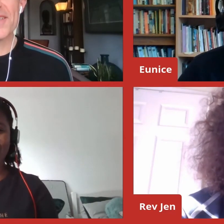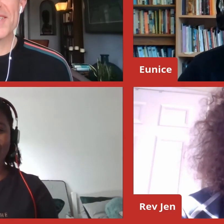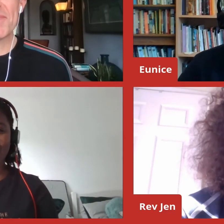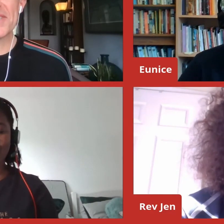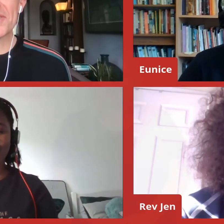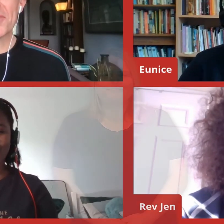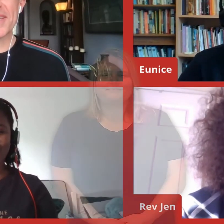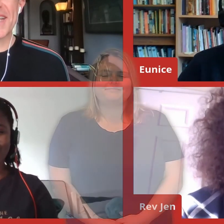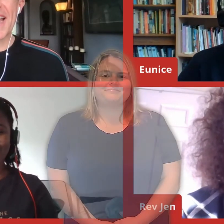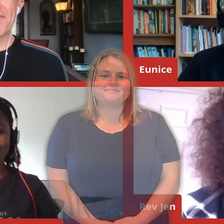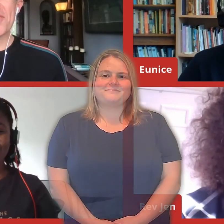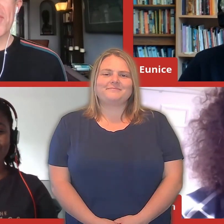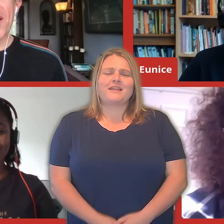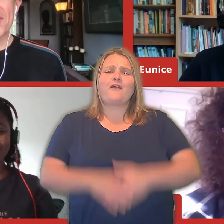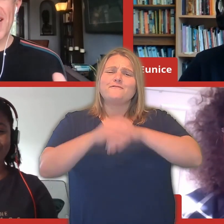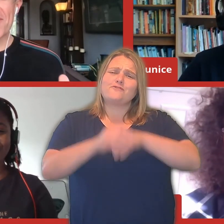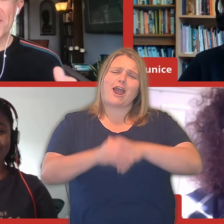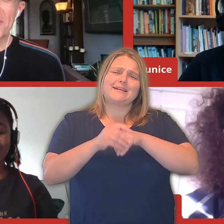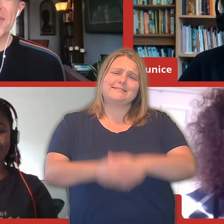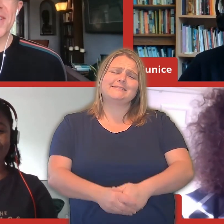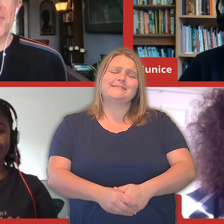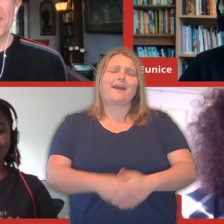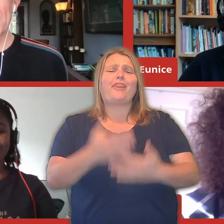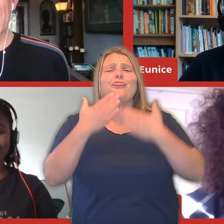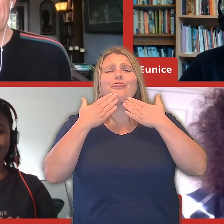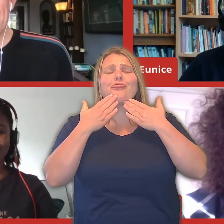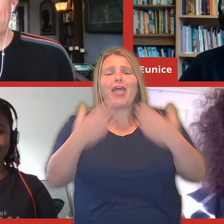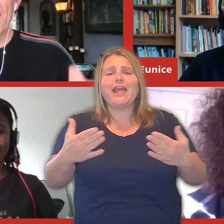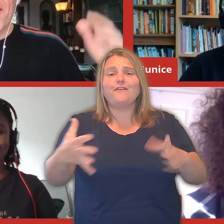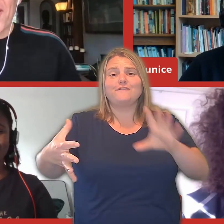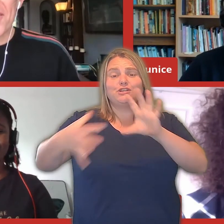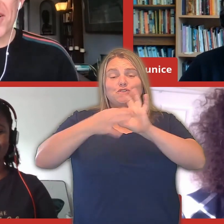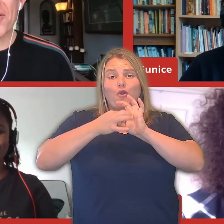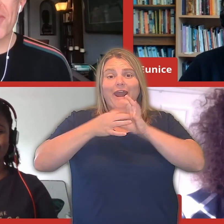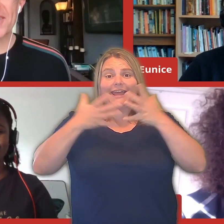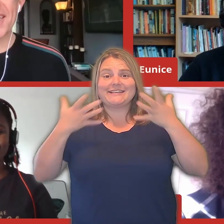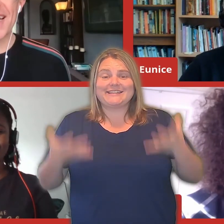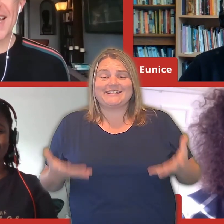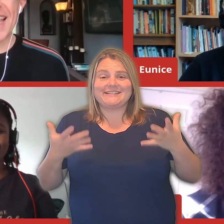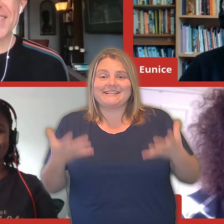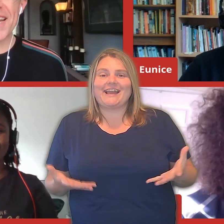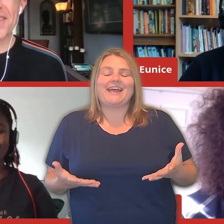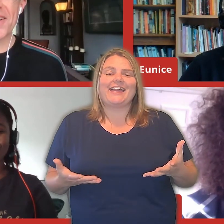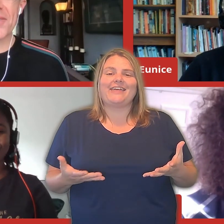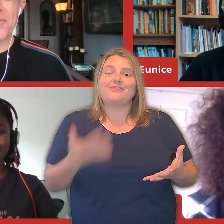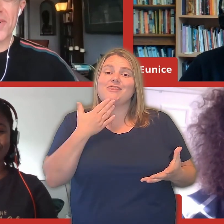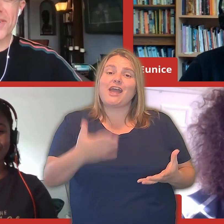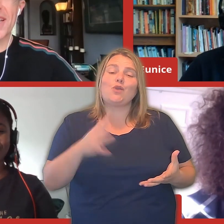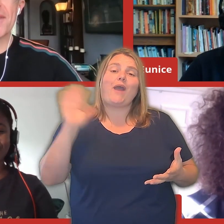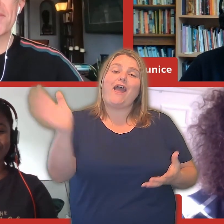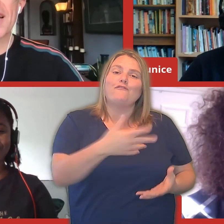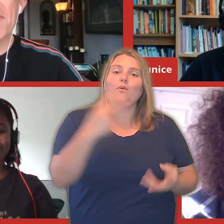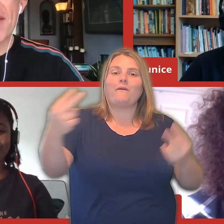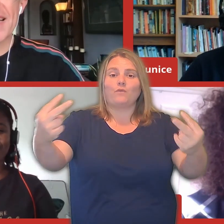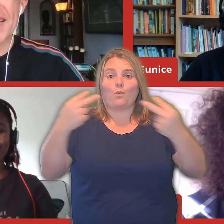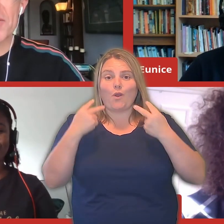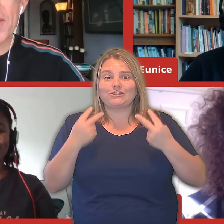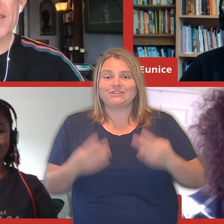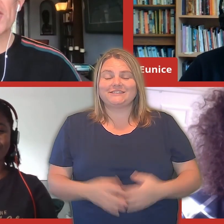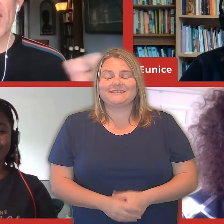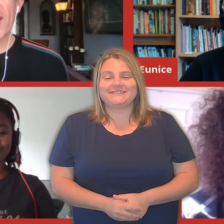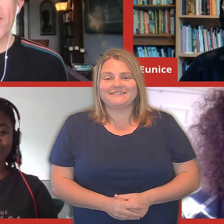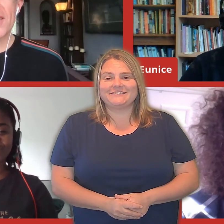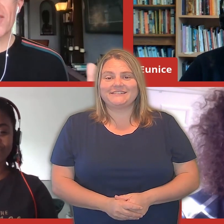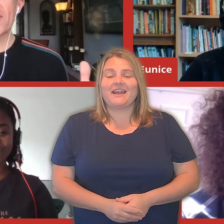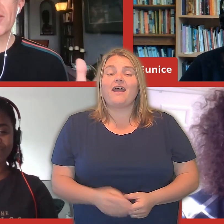Friends, it's been so great to have you around the table. Eunice and Rev. Jen and Thelma and all y'all watching and engaging out there in the world. Come back next